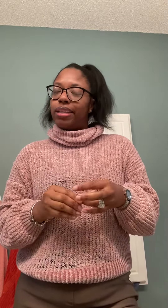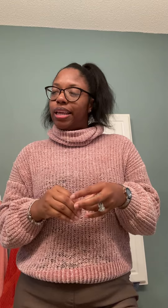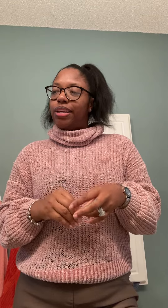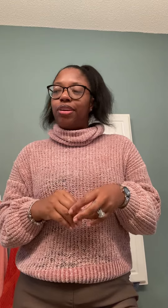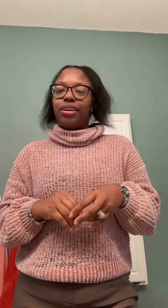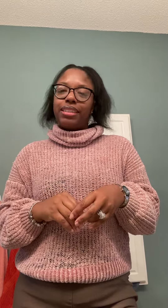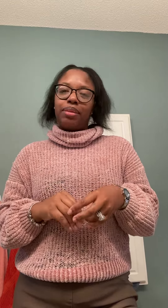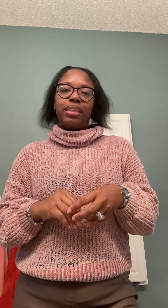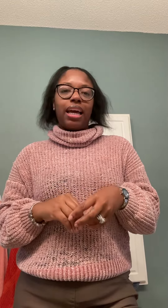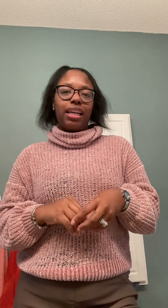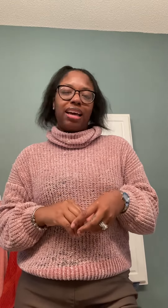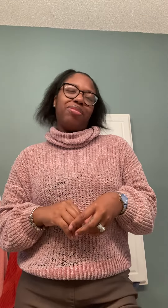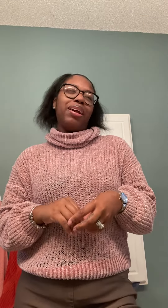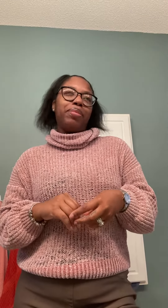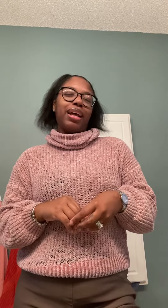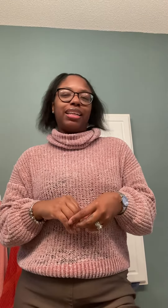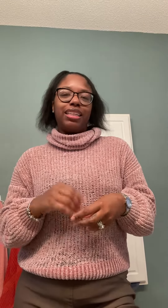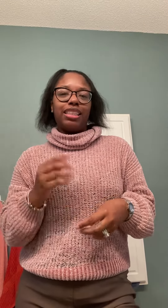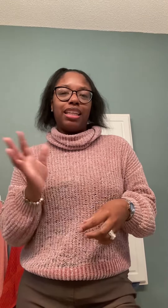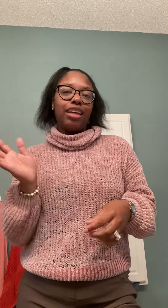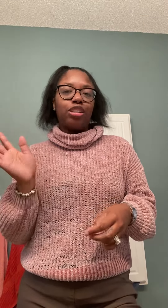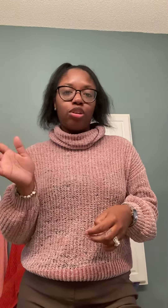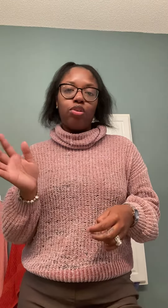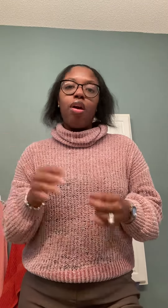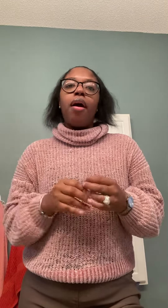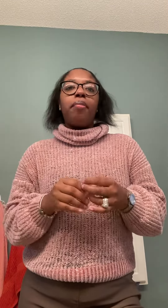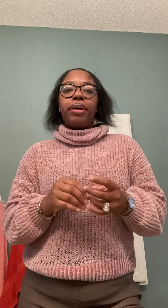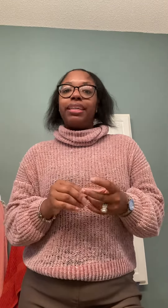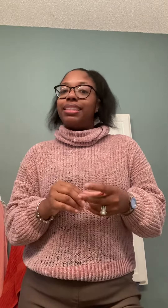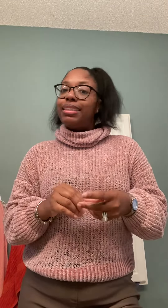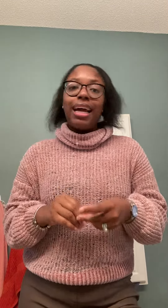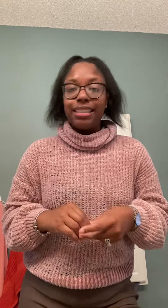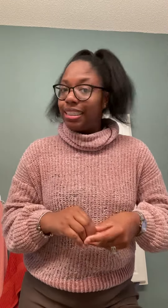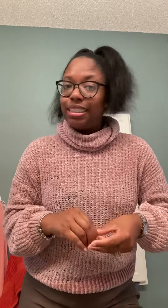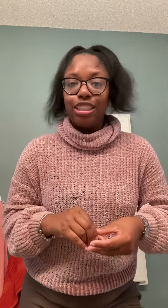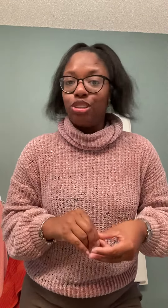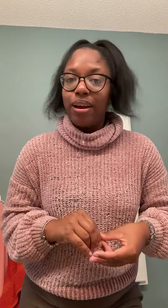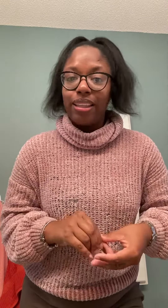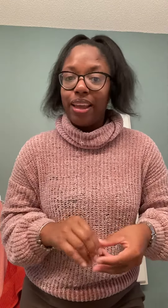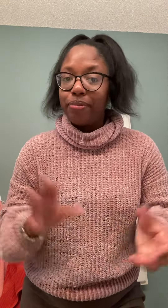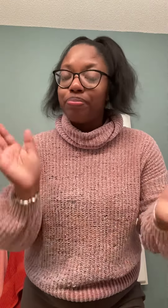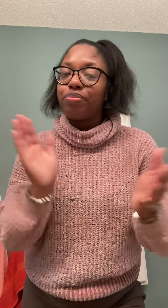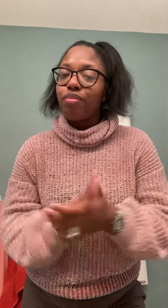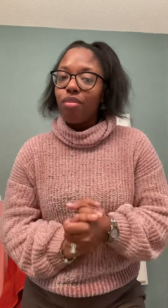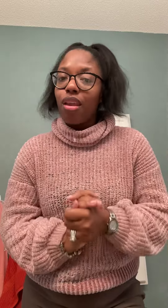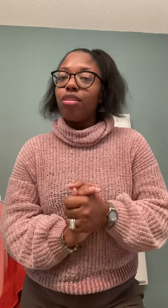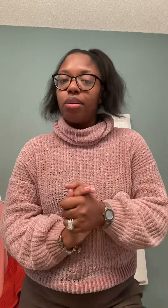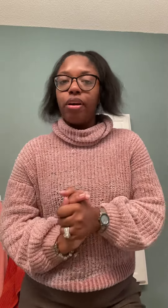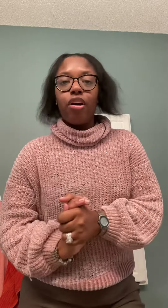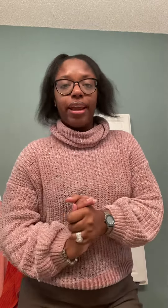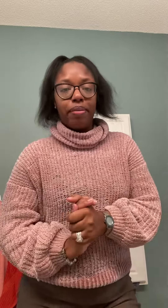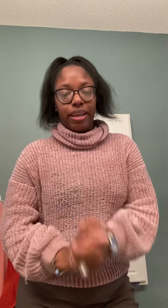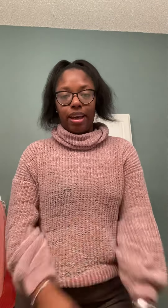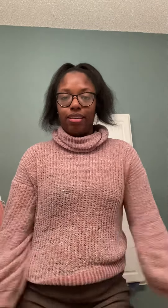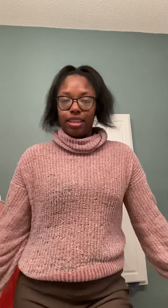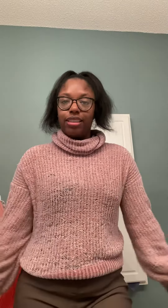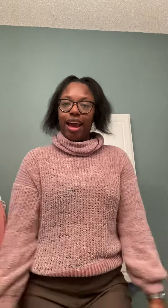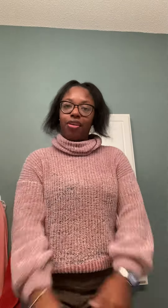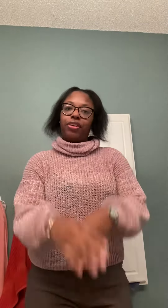think. You know, it seems kind of like, wait a minute, I did this in, like, school, but it's not as easy as you might think. So I'm going to go ahead and make y'all this. Out for the